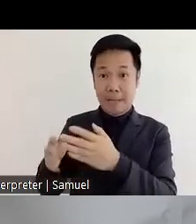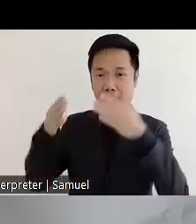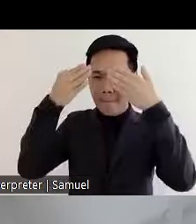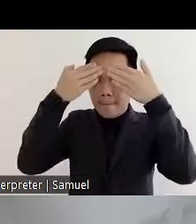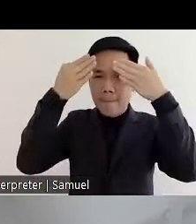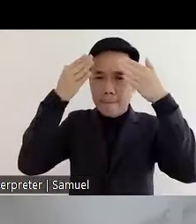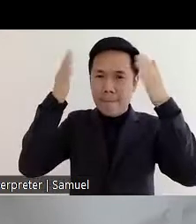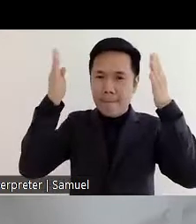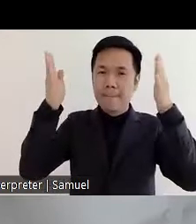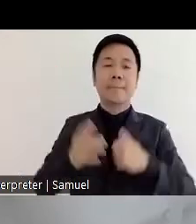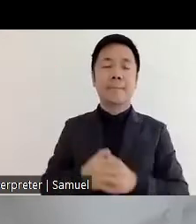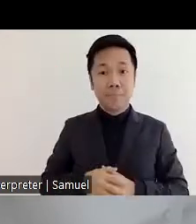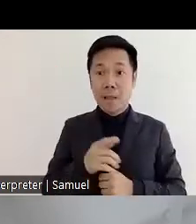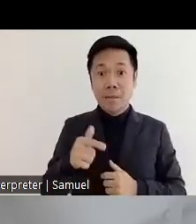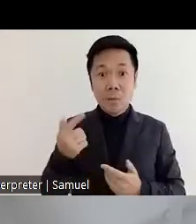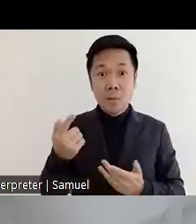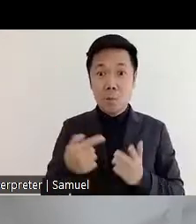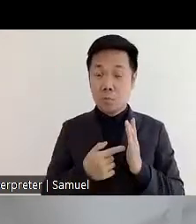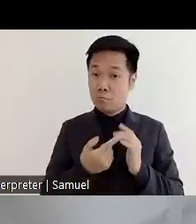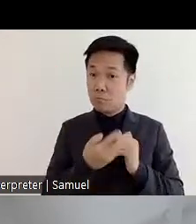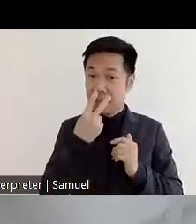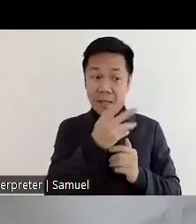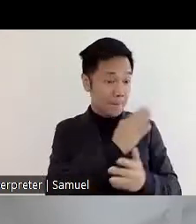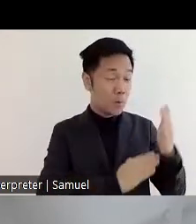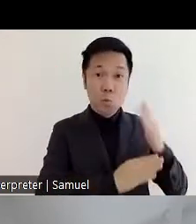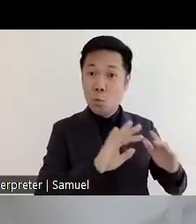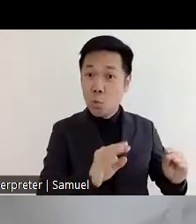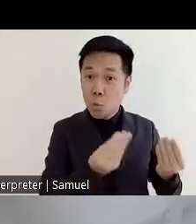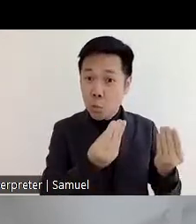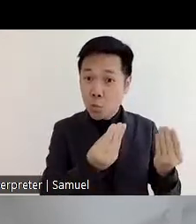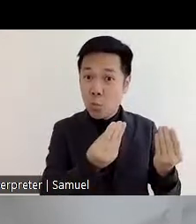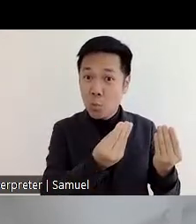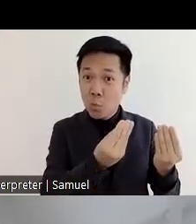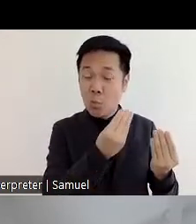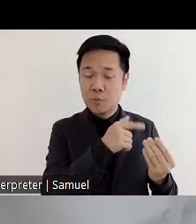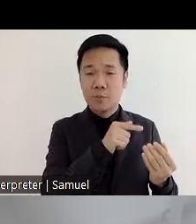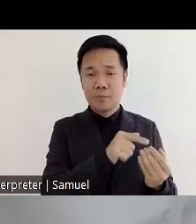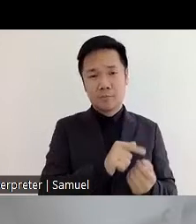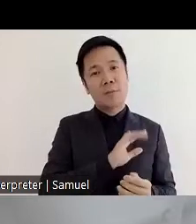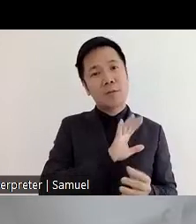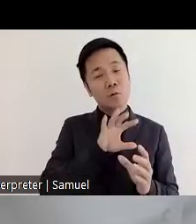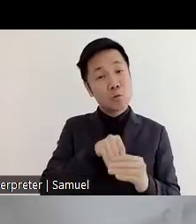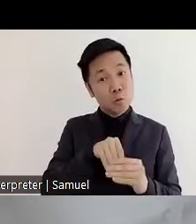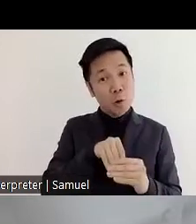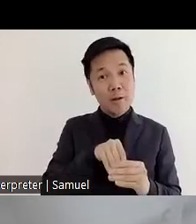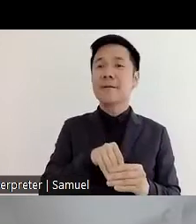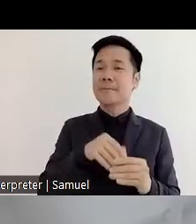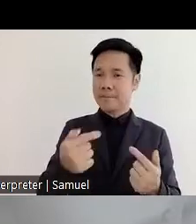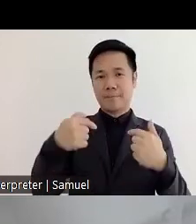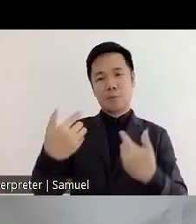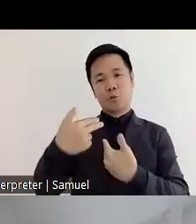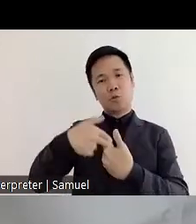as a result of this is that youth with disabilities who are there, they enroll into our training centers.